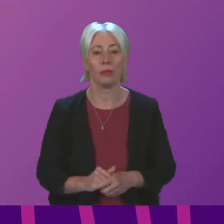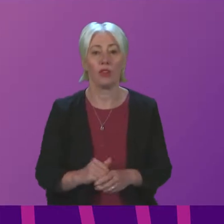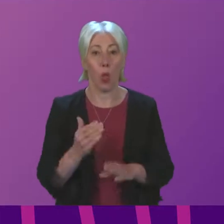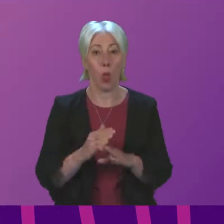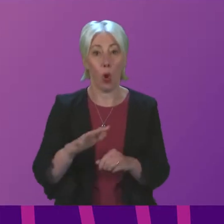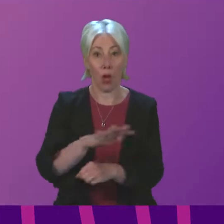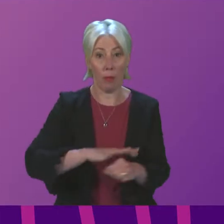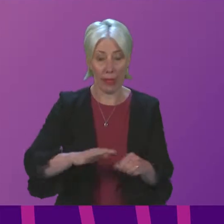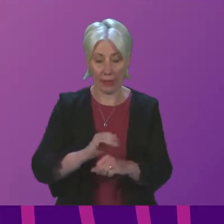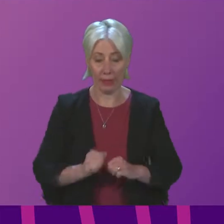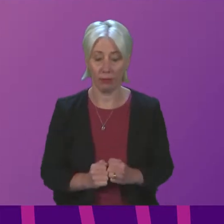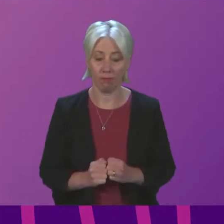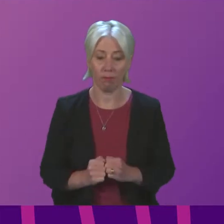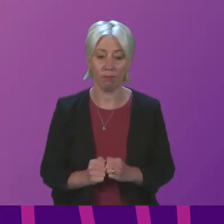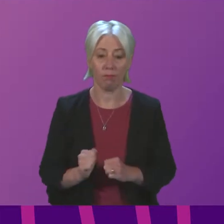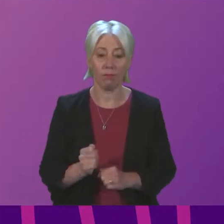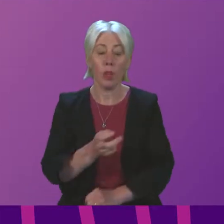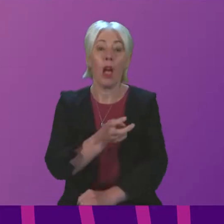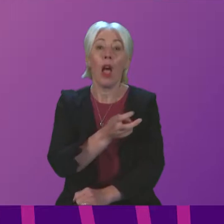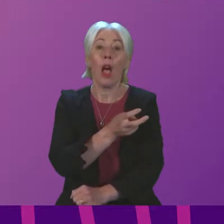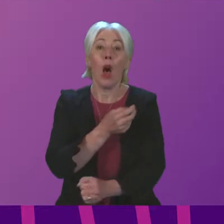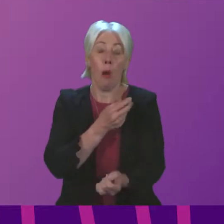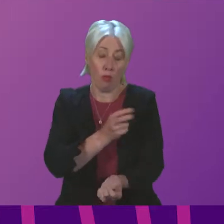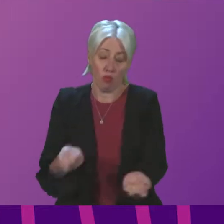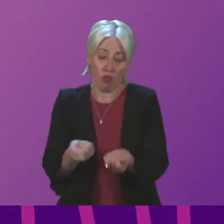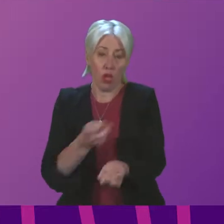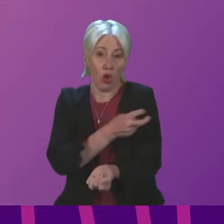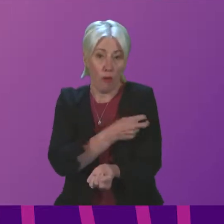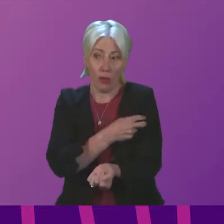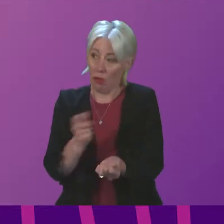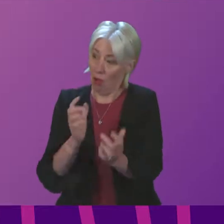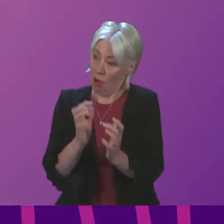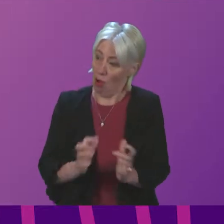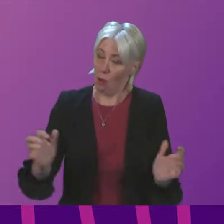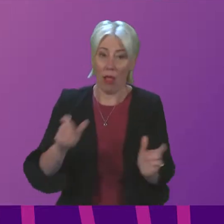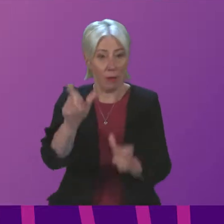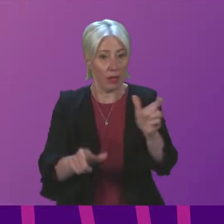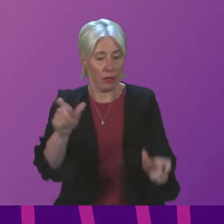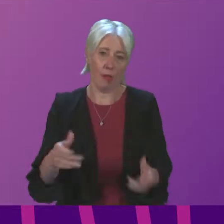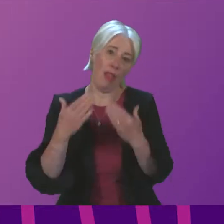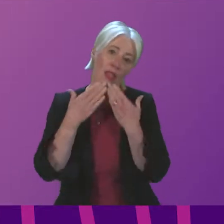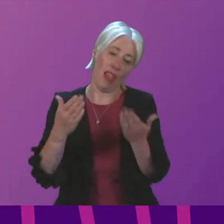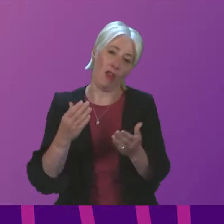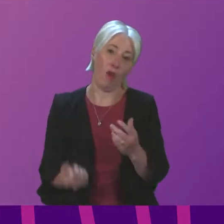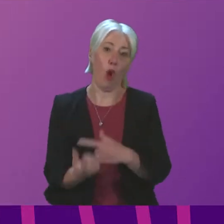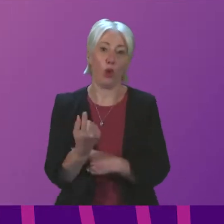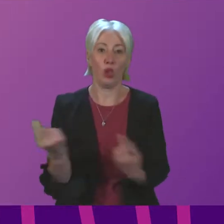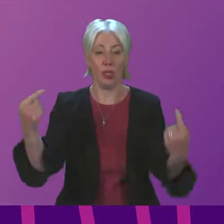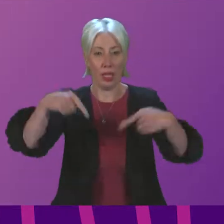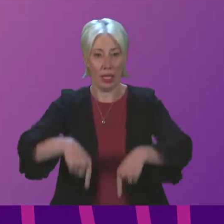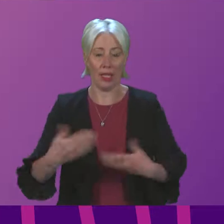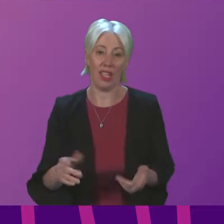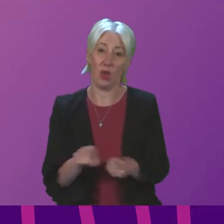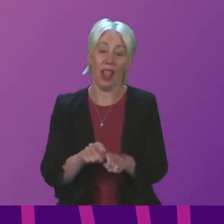Thank you for the opportunity to address you today, and Happy St